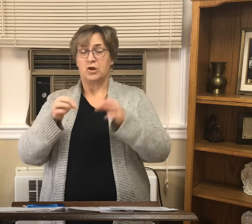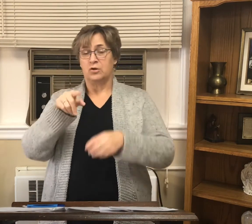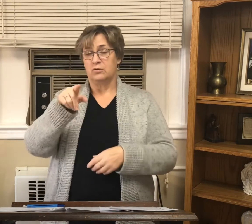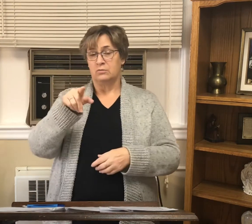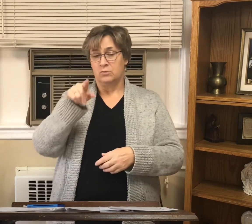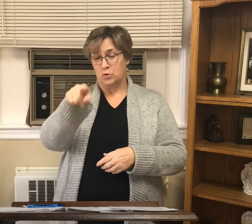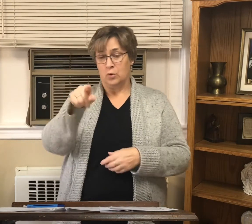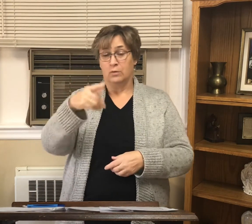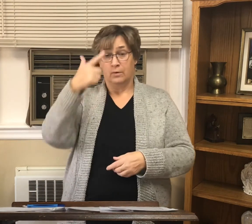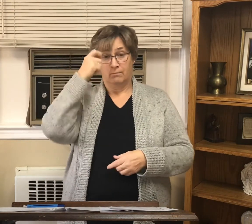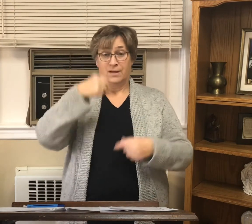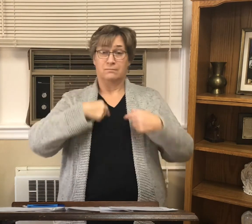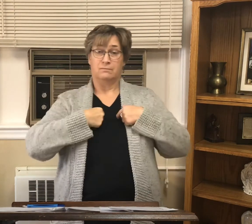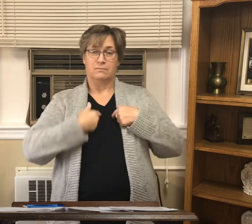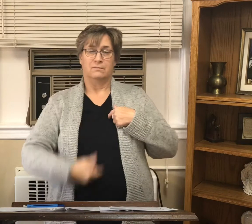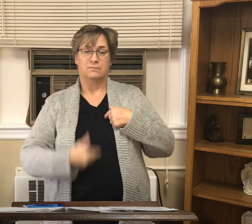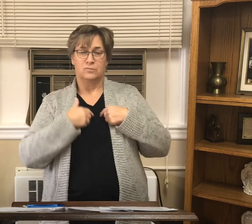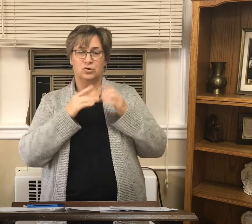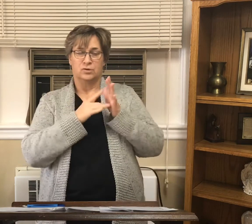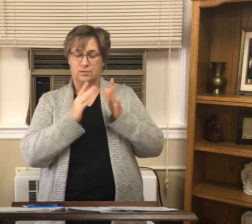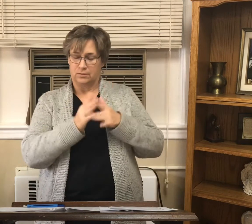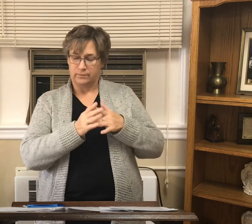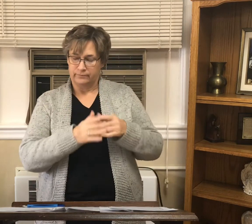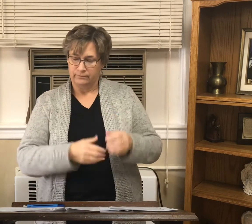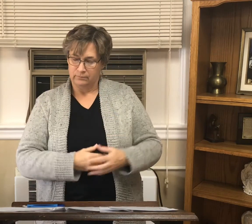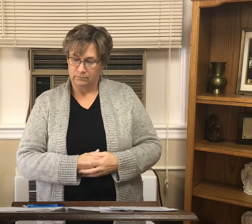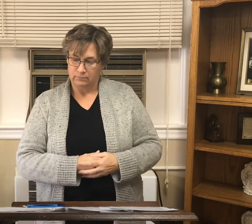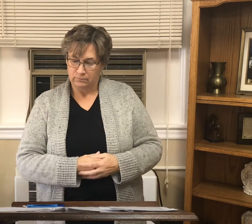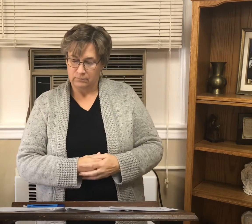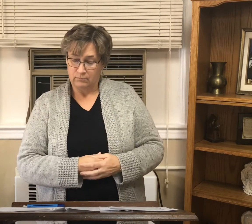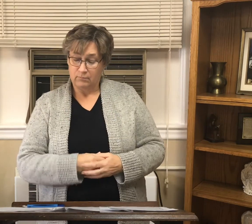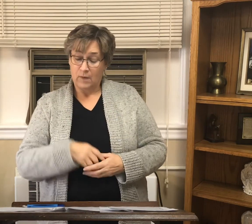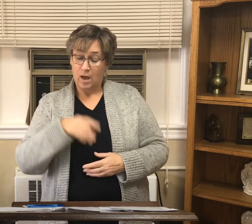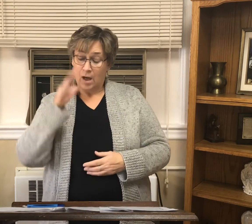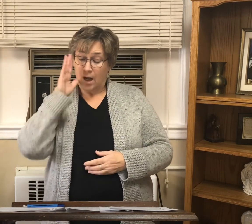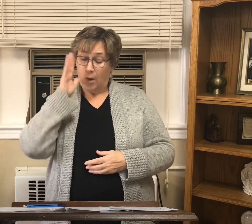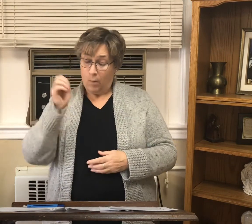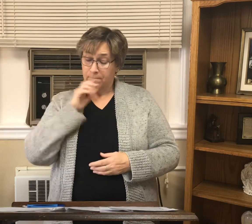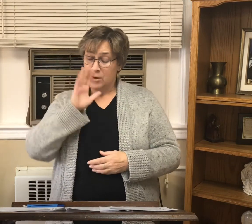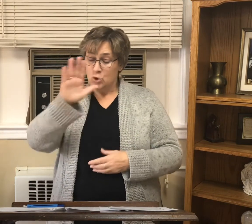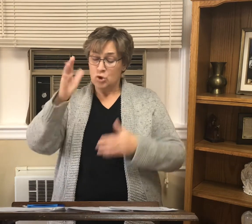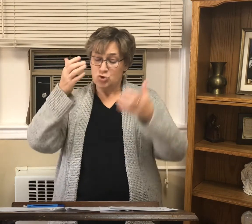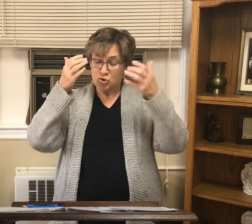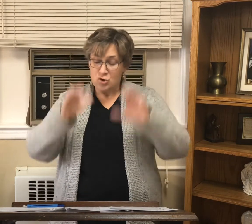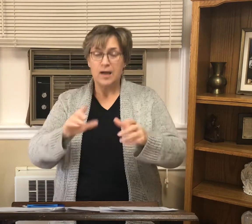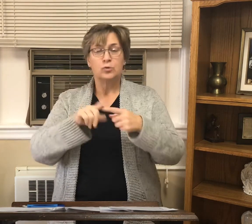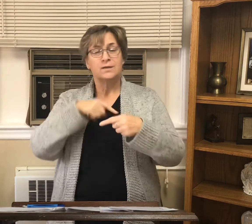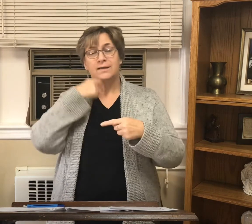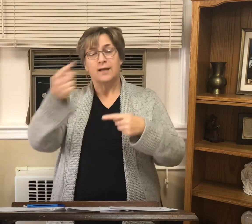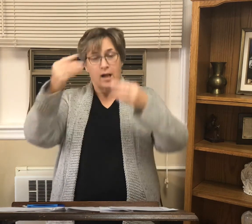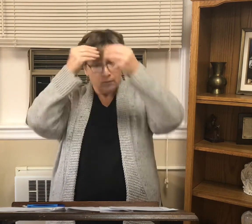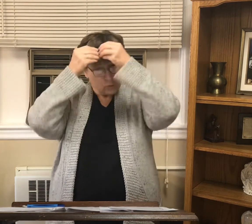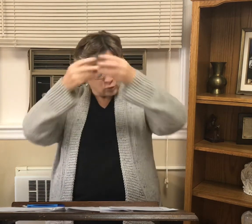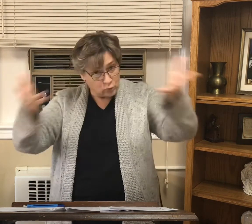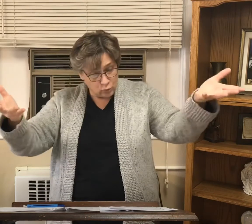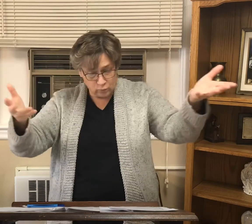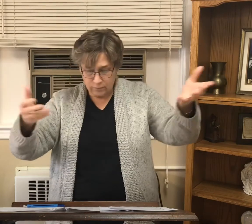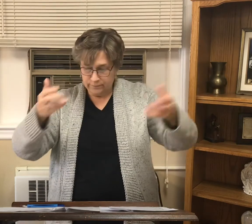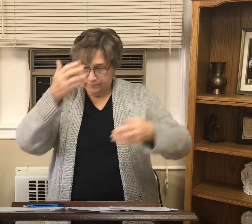they will have you led before kings and governors because of my name it will lead you to to